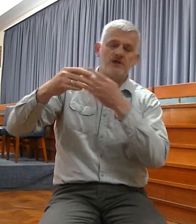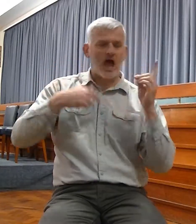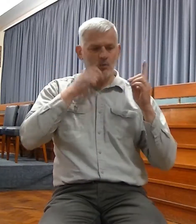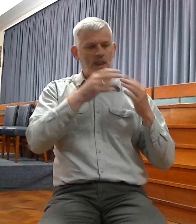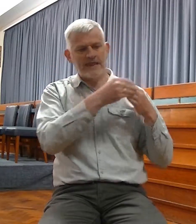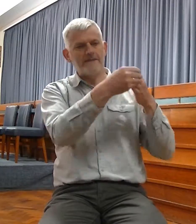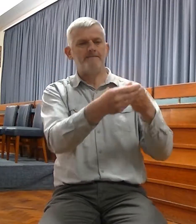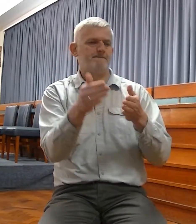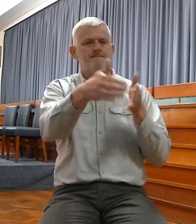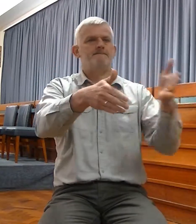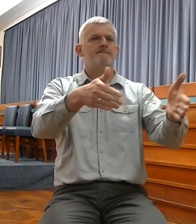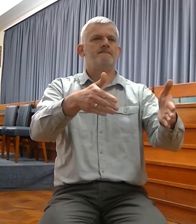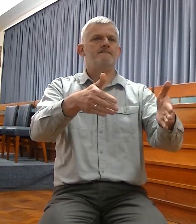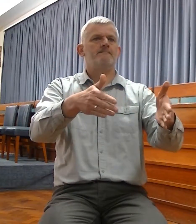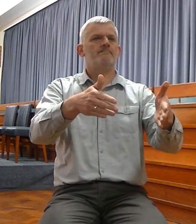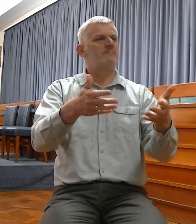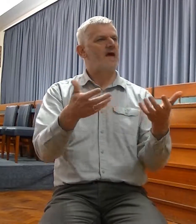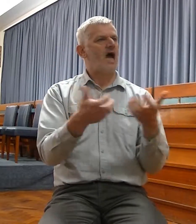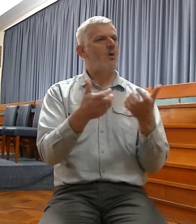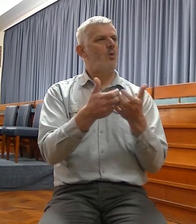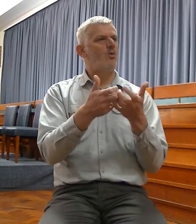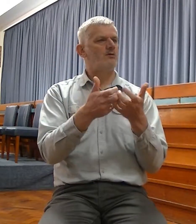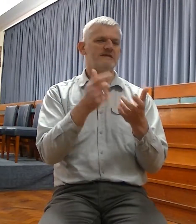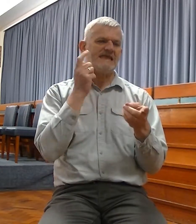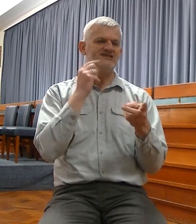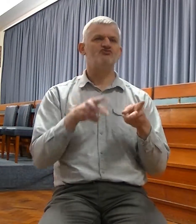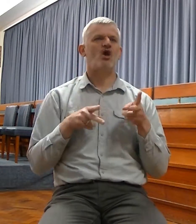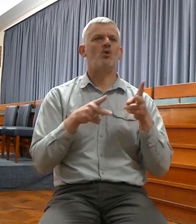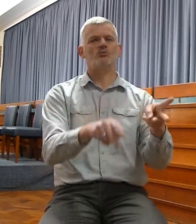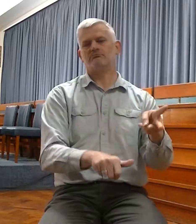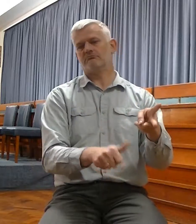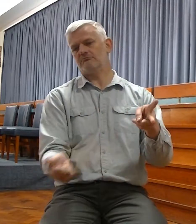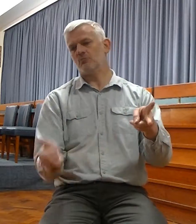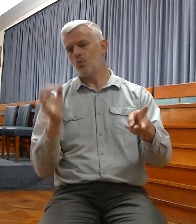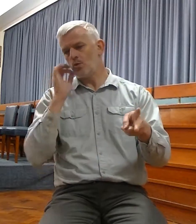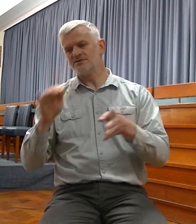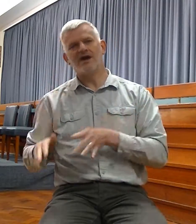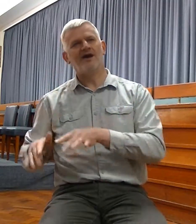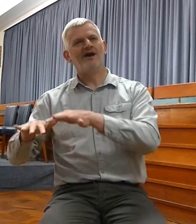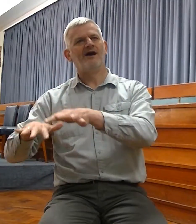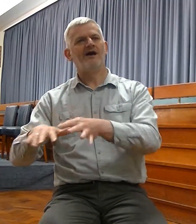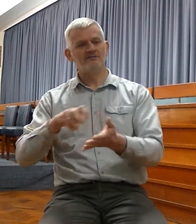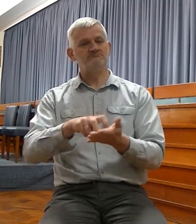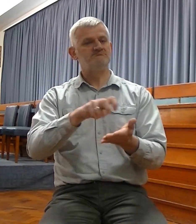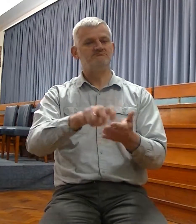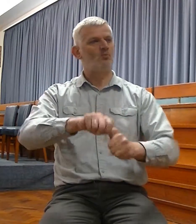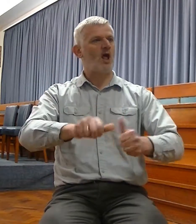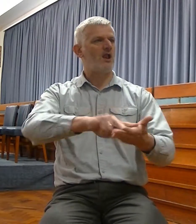rivers of waters in a straight way, wherein they shall not stumble. For I am a father to Israel,